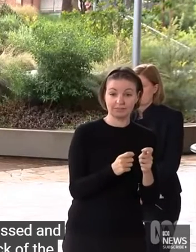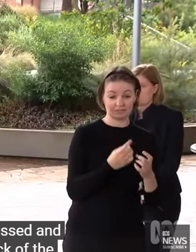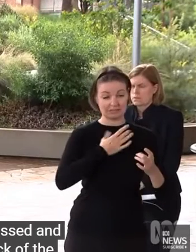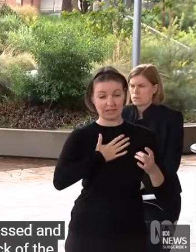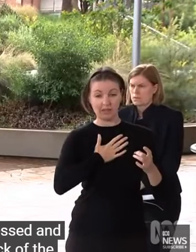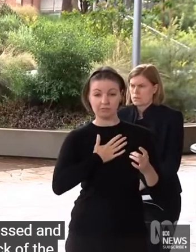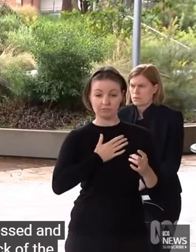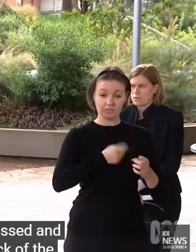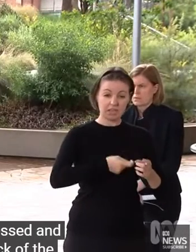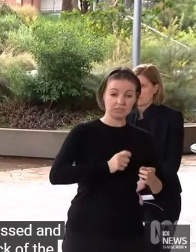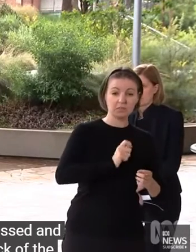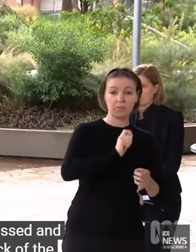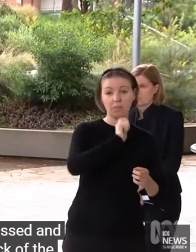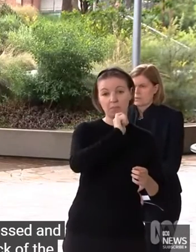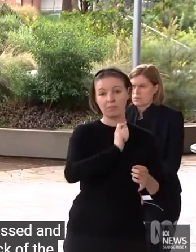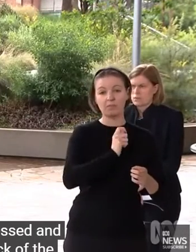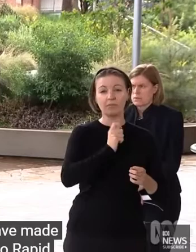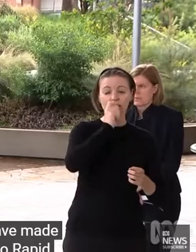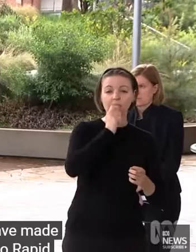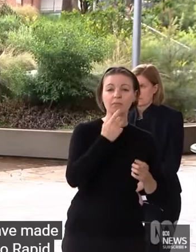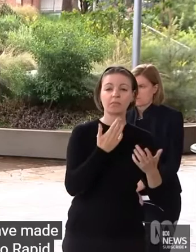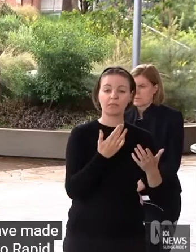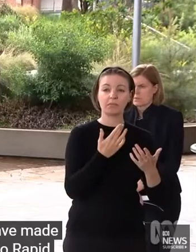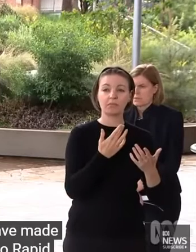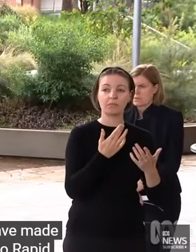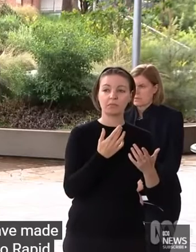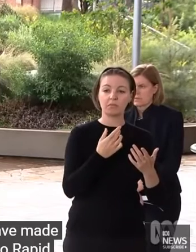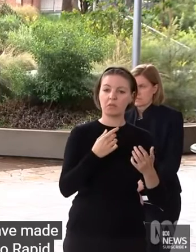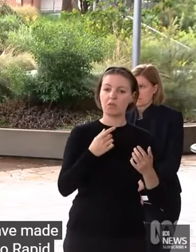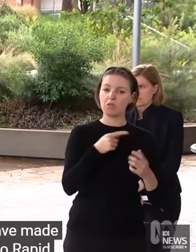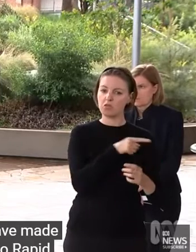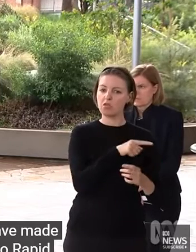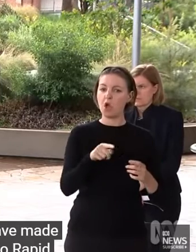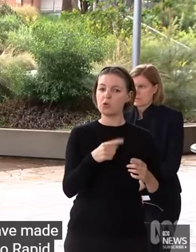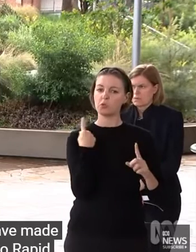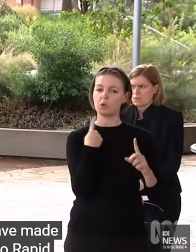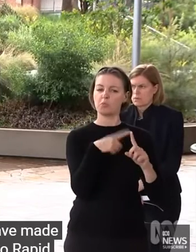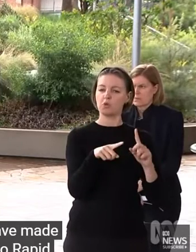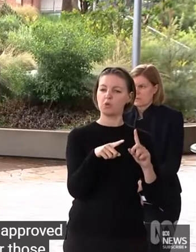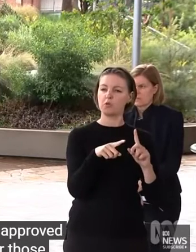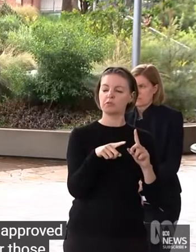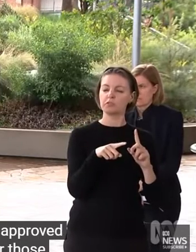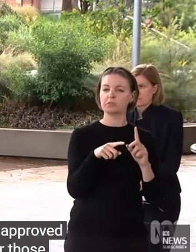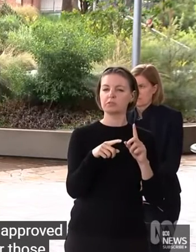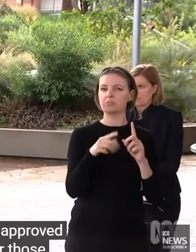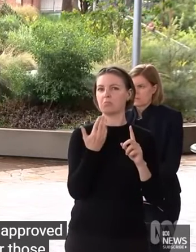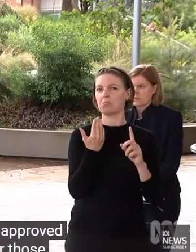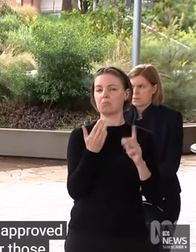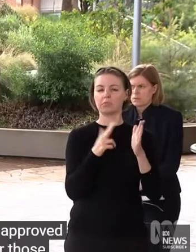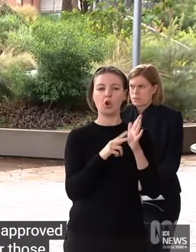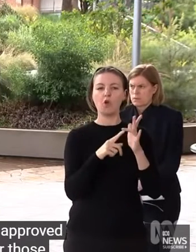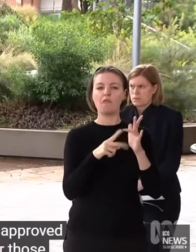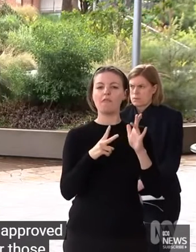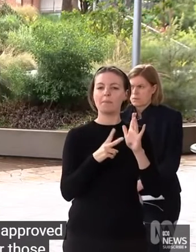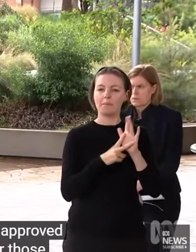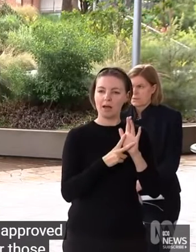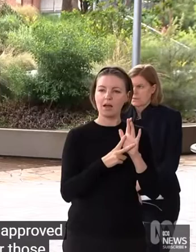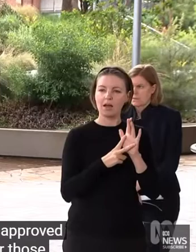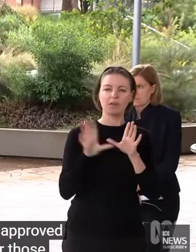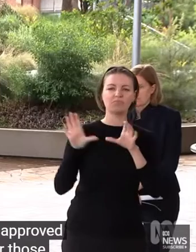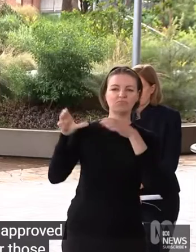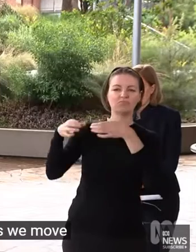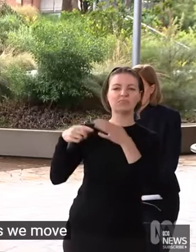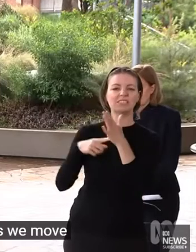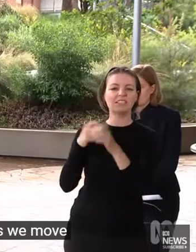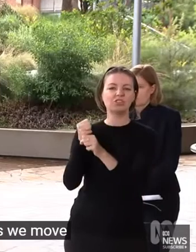the TGA approved sometime in November those tests as we moved through. And I